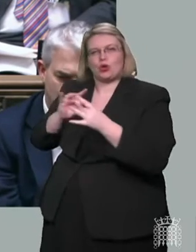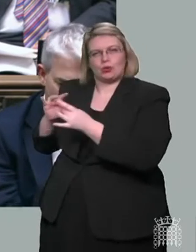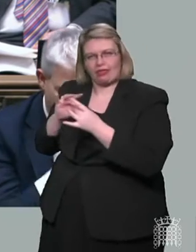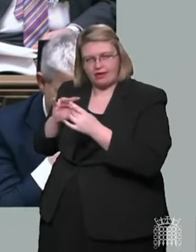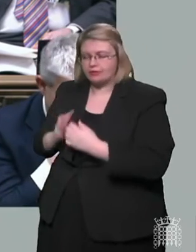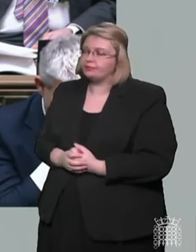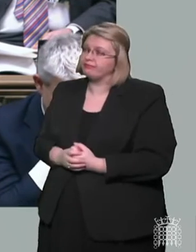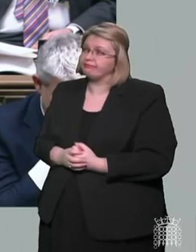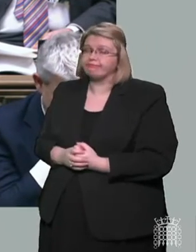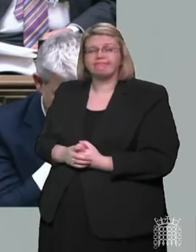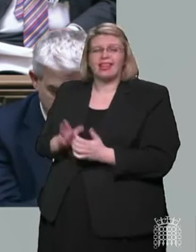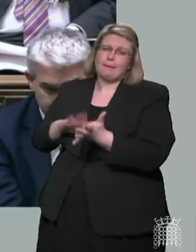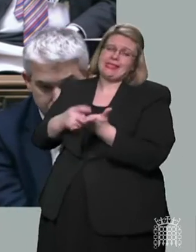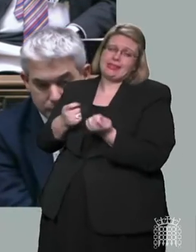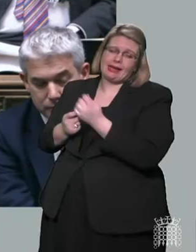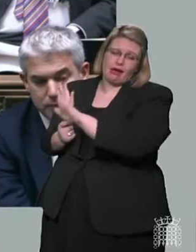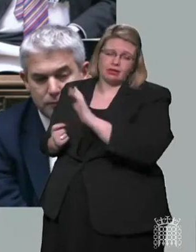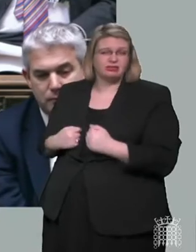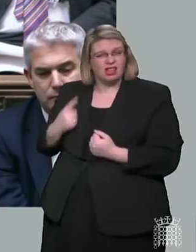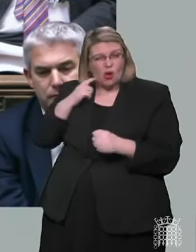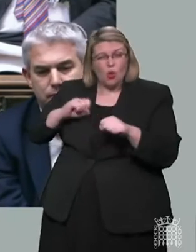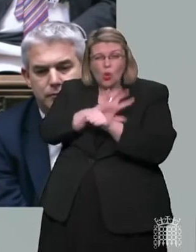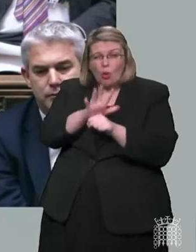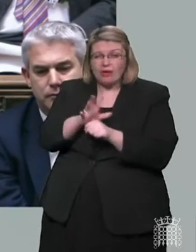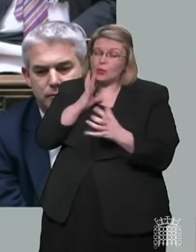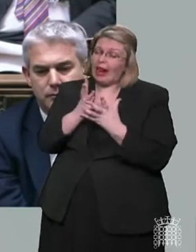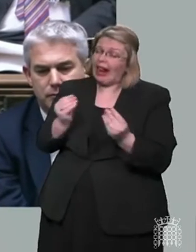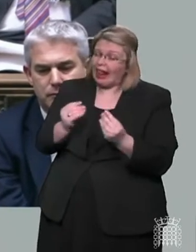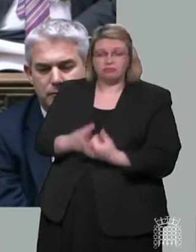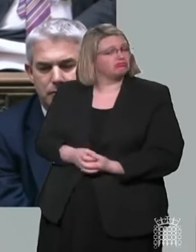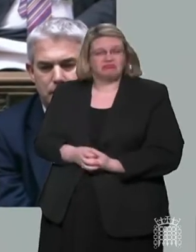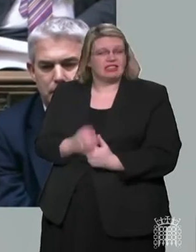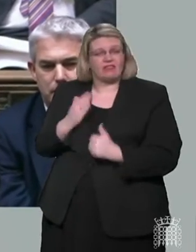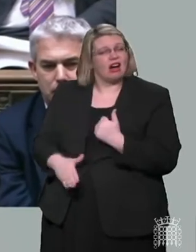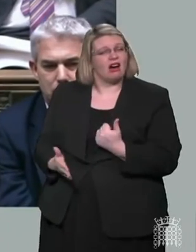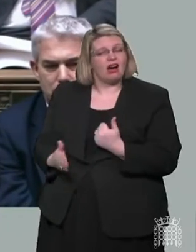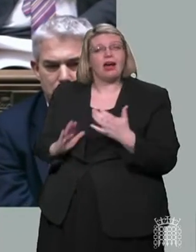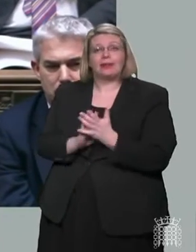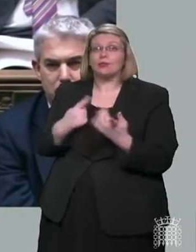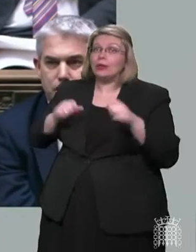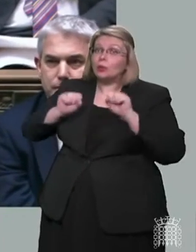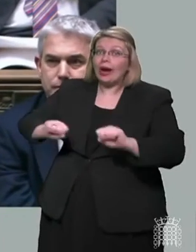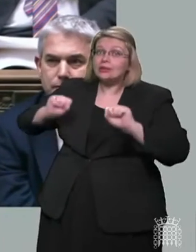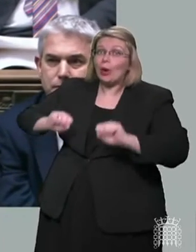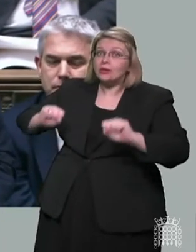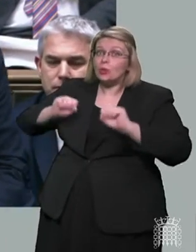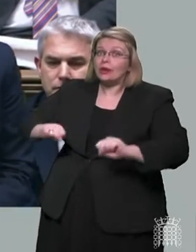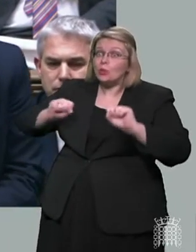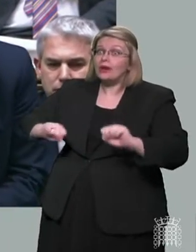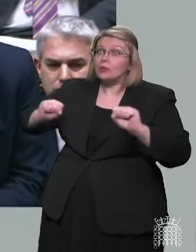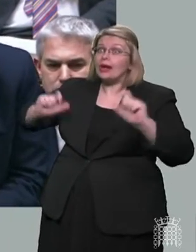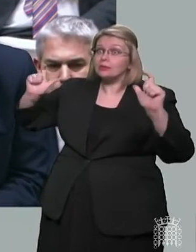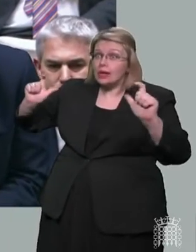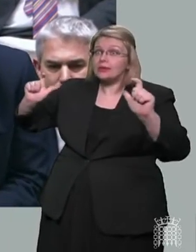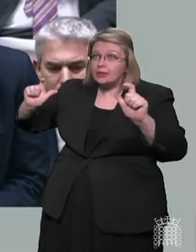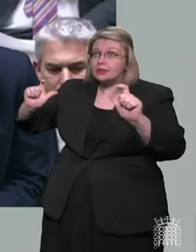wait for a total end to this war before lifting the remaining regulations would be restricting the liberties of